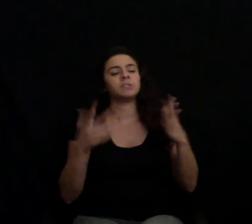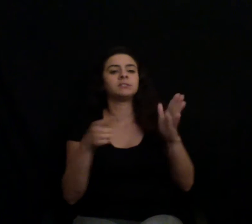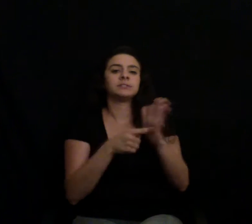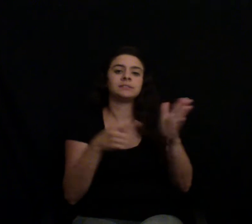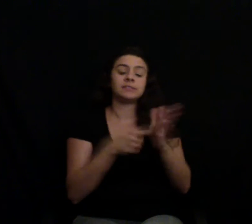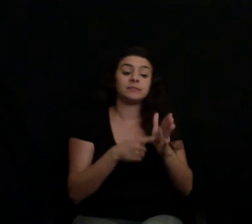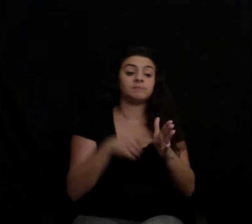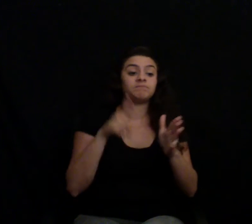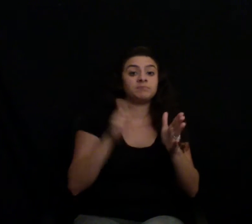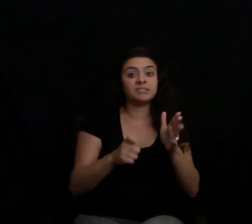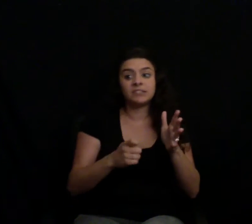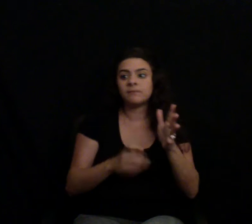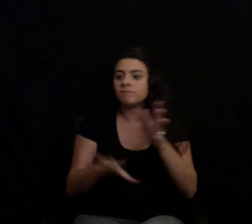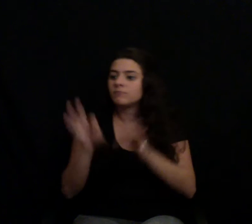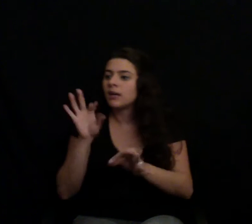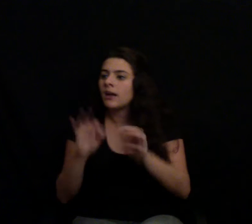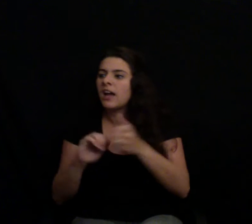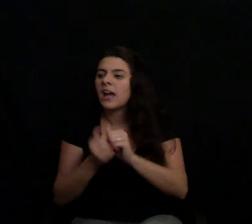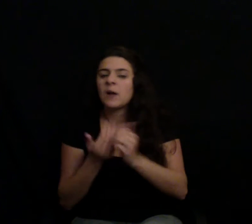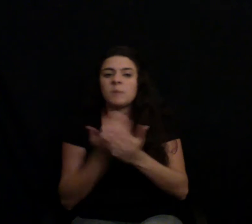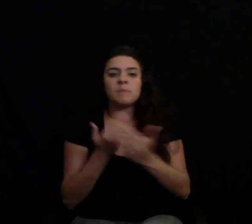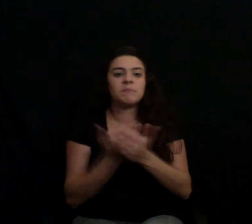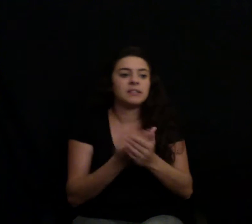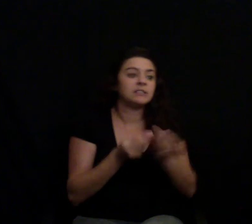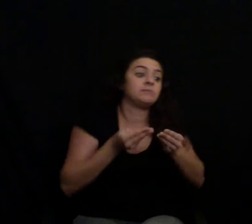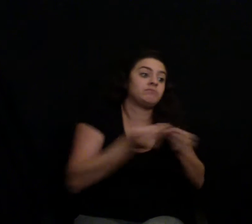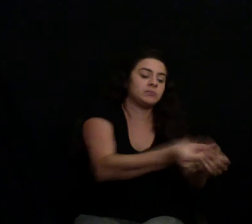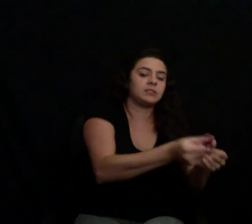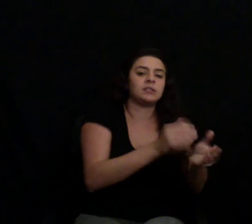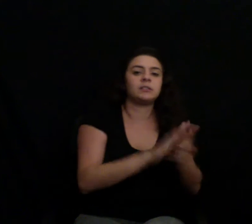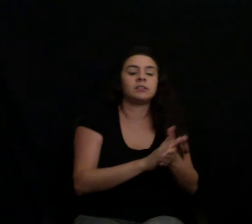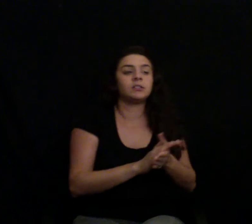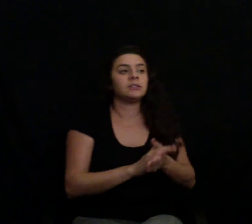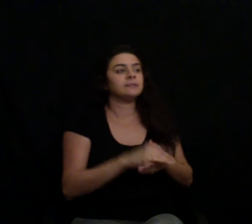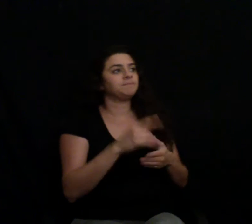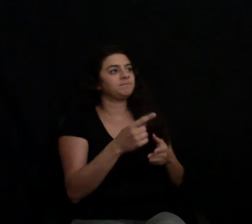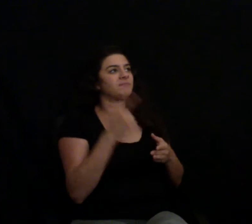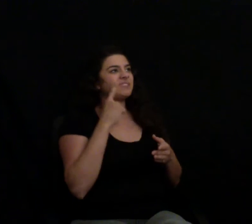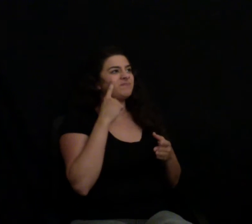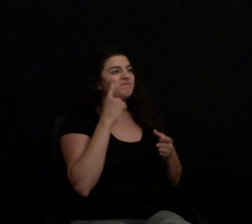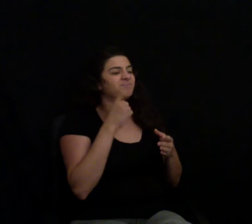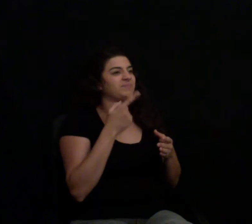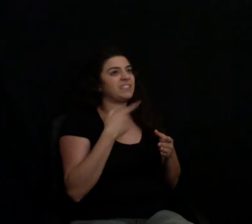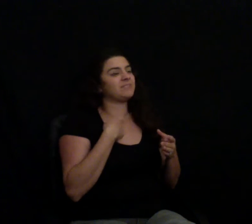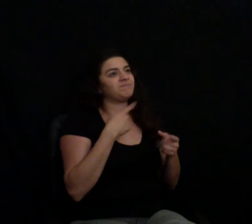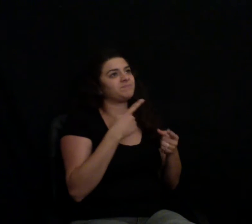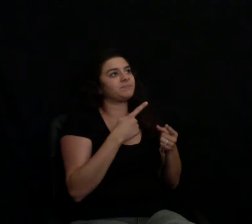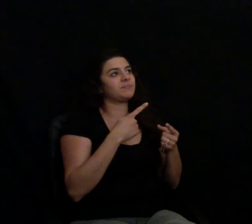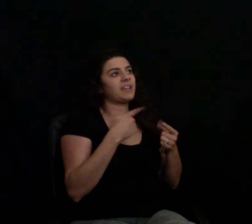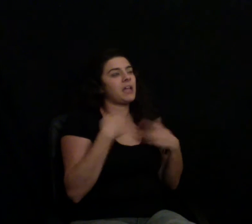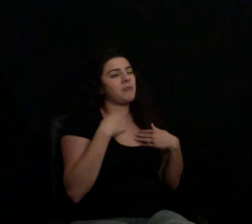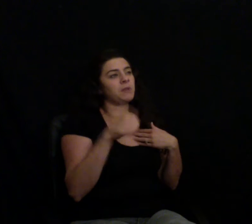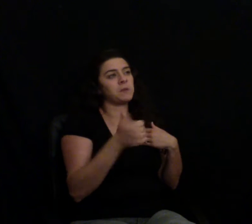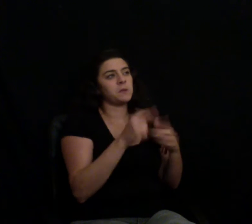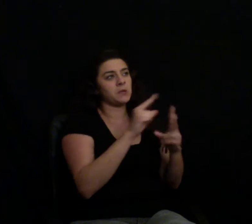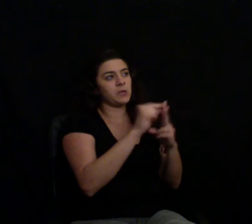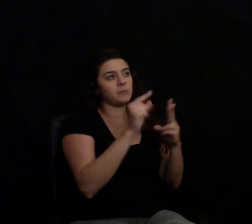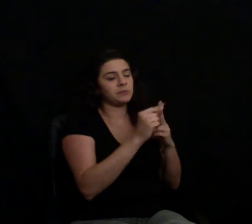to start looking for solutions. If I went with conventional operation, it was just not doable. The startup cost would have been tremendous. The